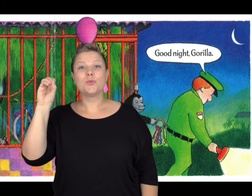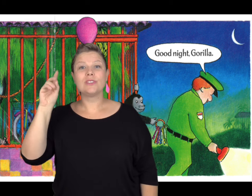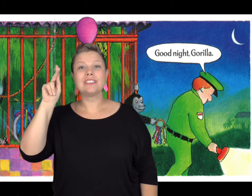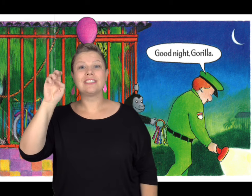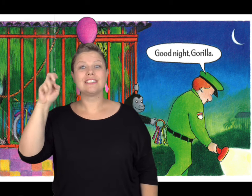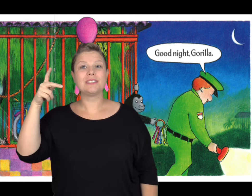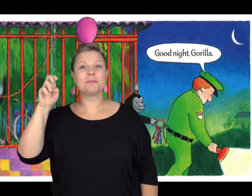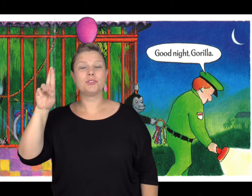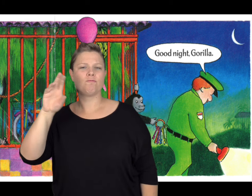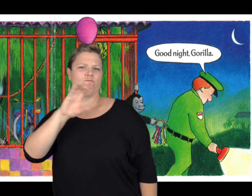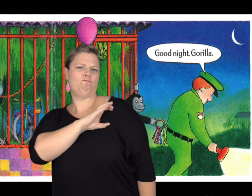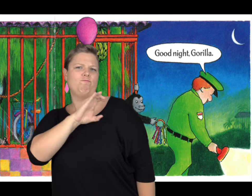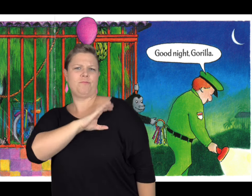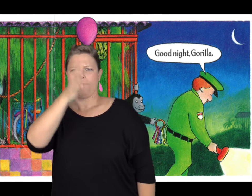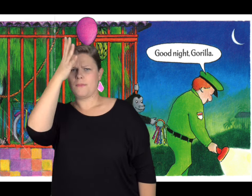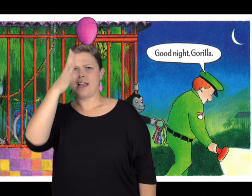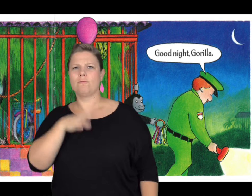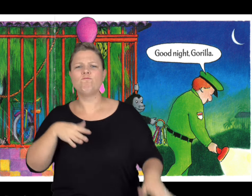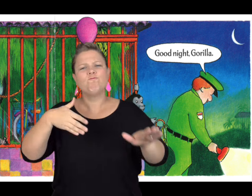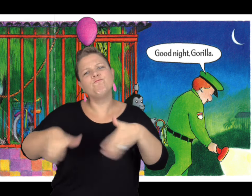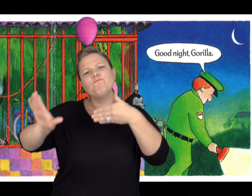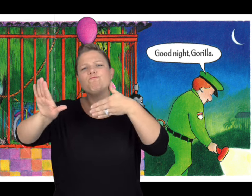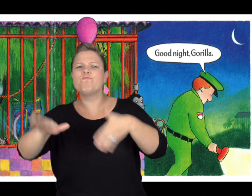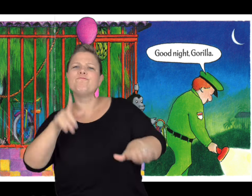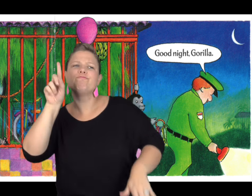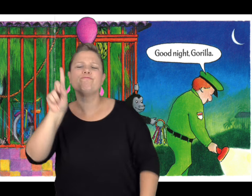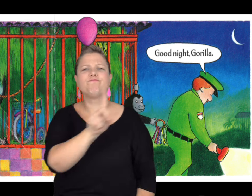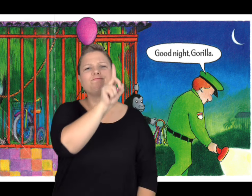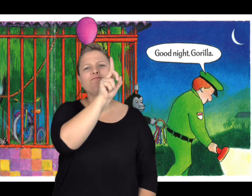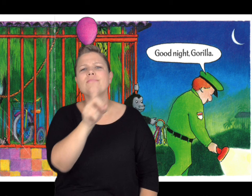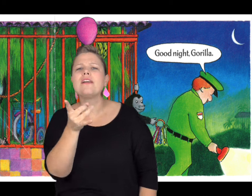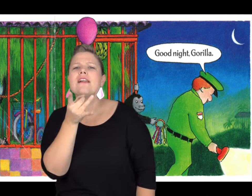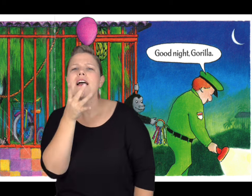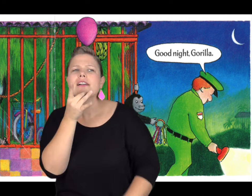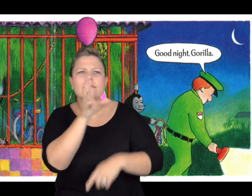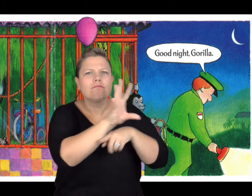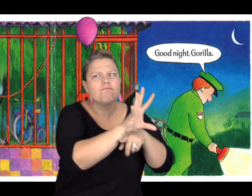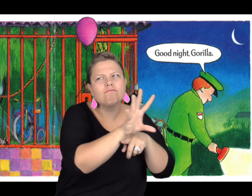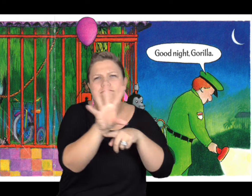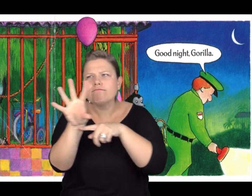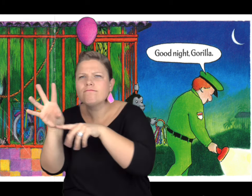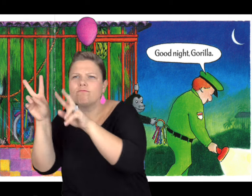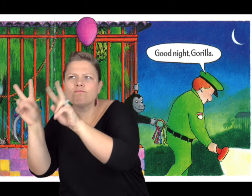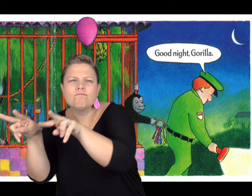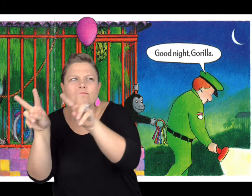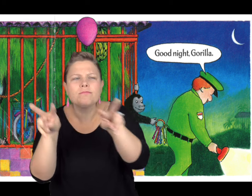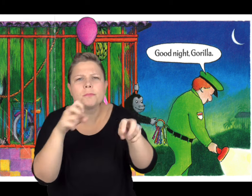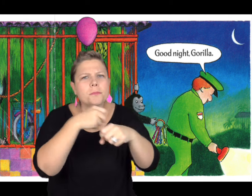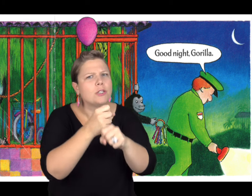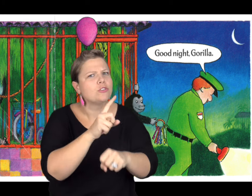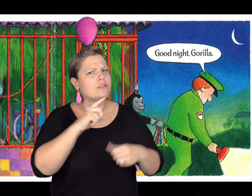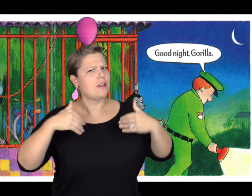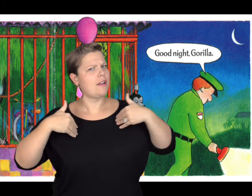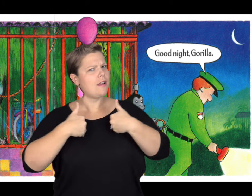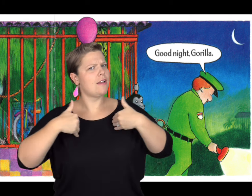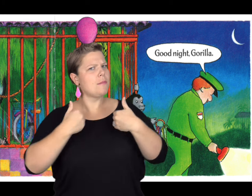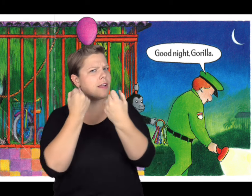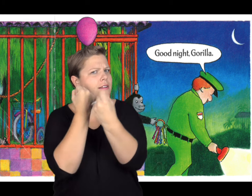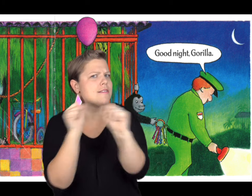The zookeeper was making his rounds, walking around the zoo with his flashlight, making sure that